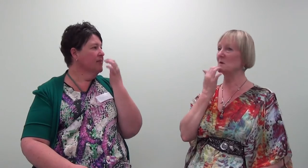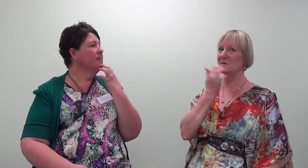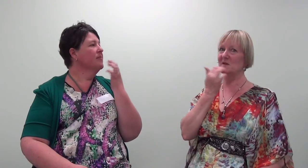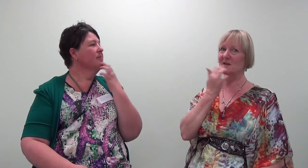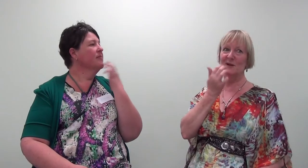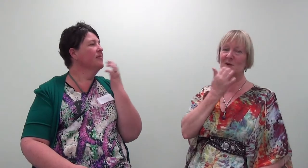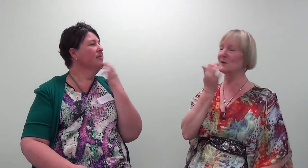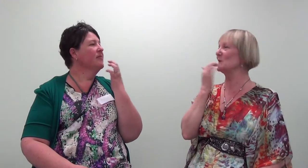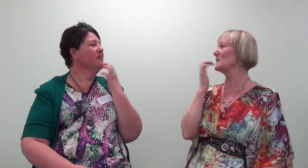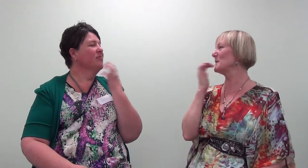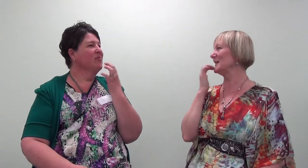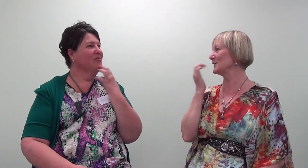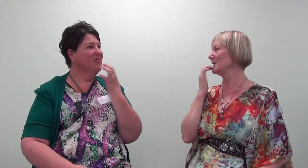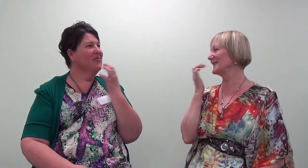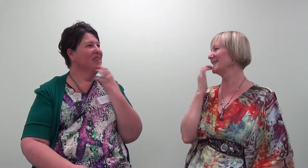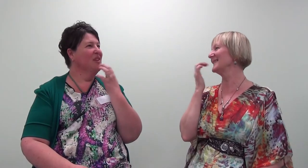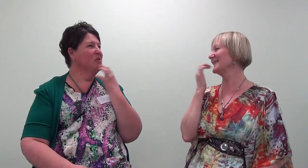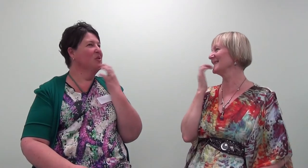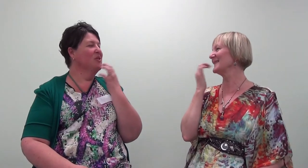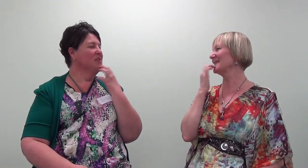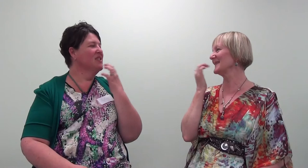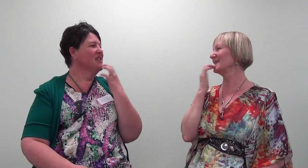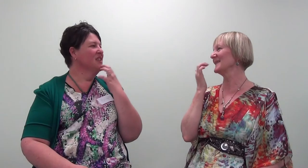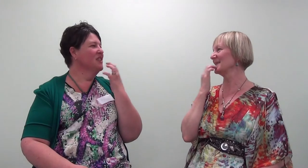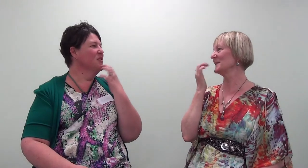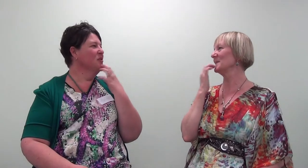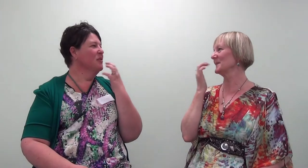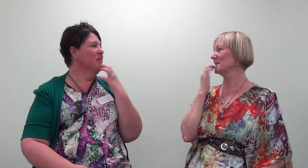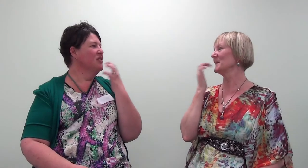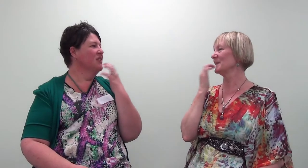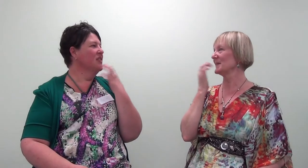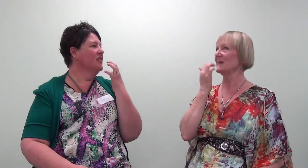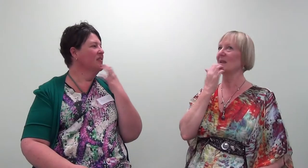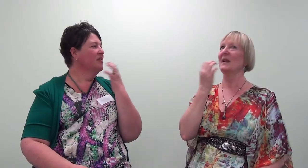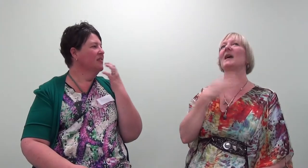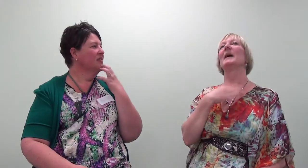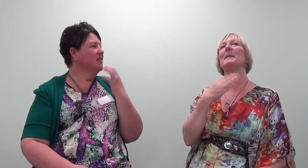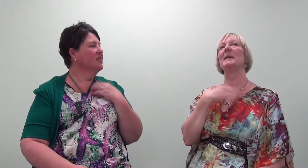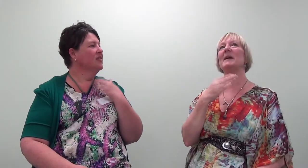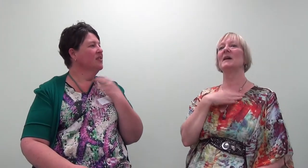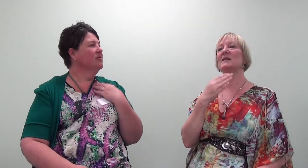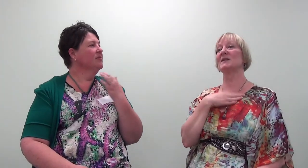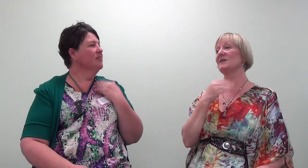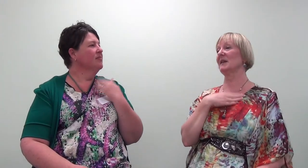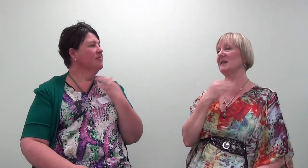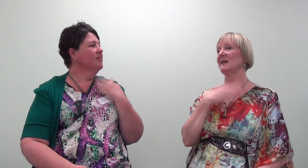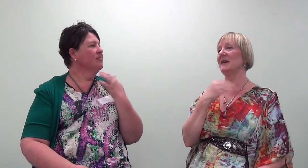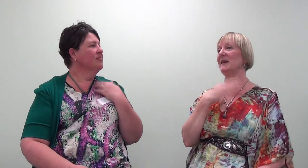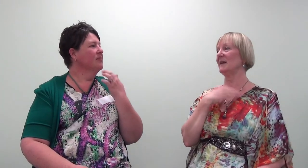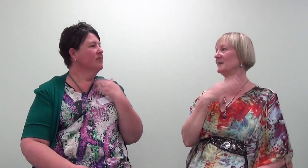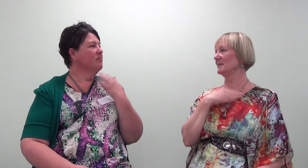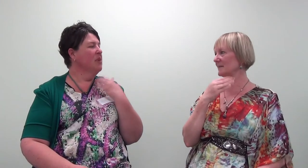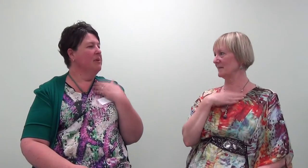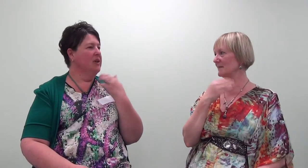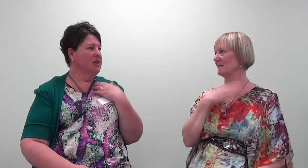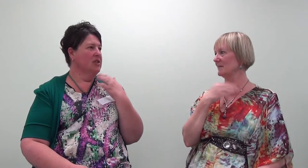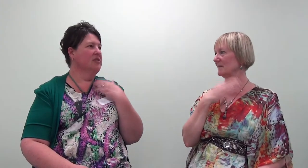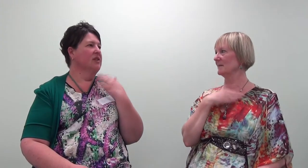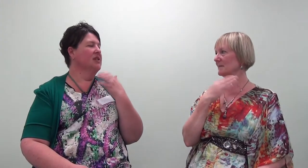all I'm just sitting in this room imagining it. After all I'm just sitting in this room imagining it. And maybe I can just release it anyhow. Maybe I can just release